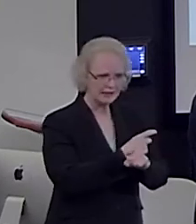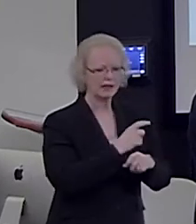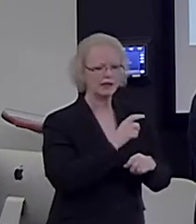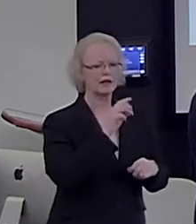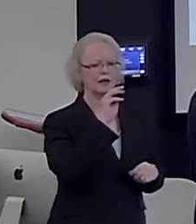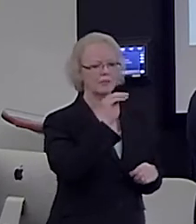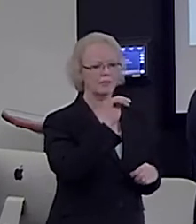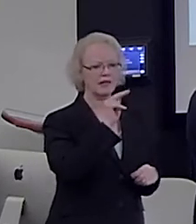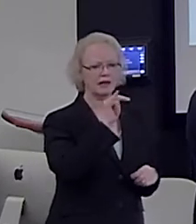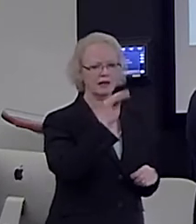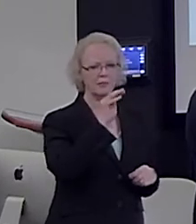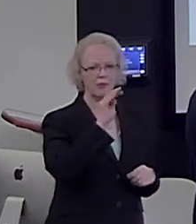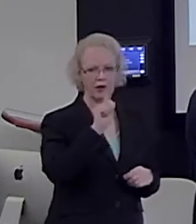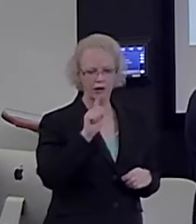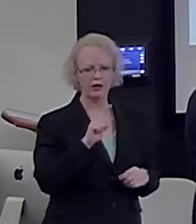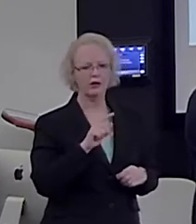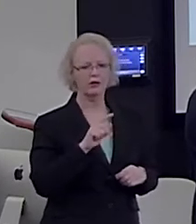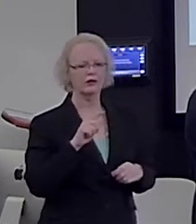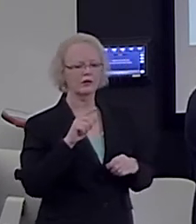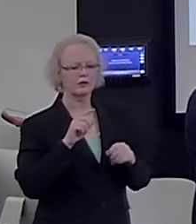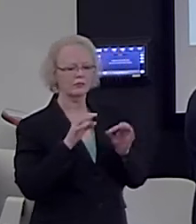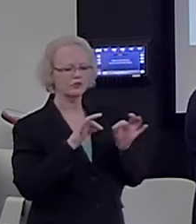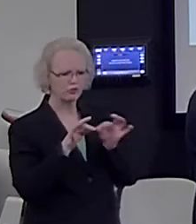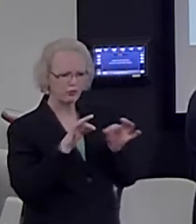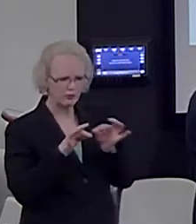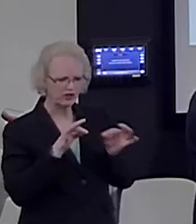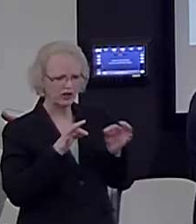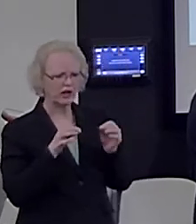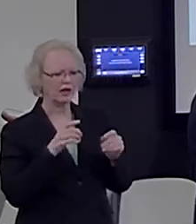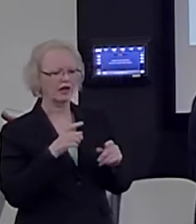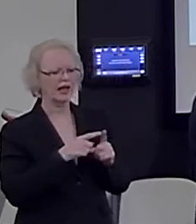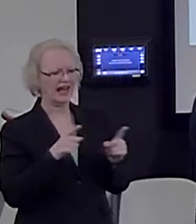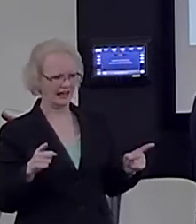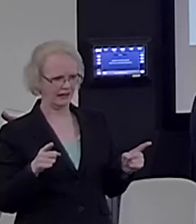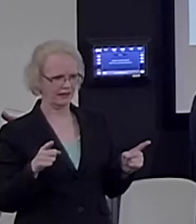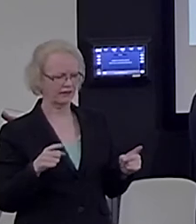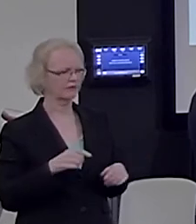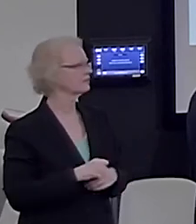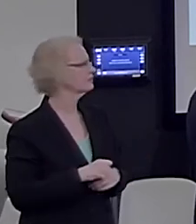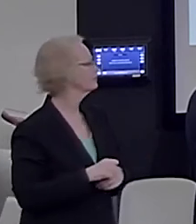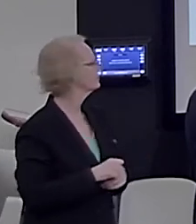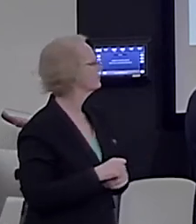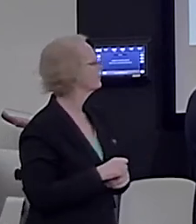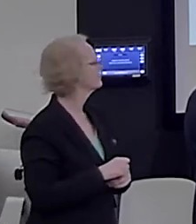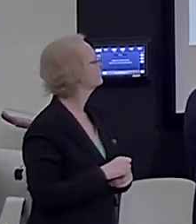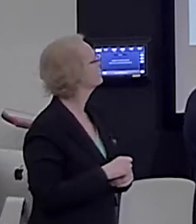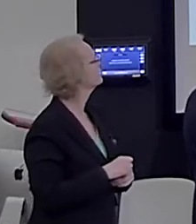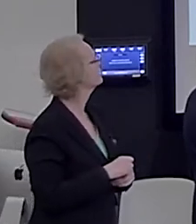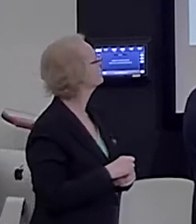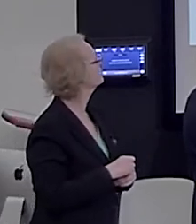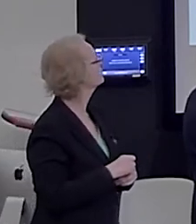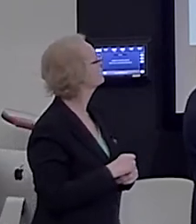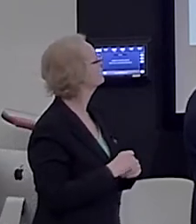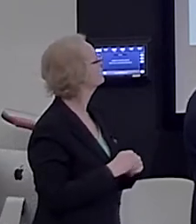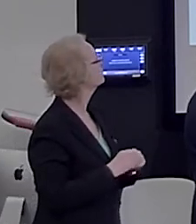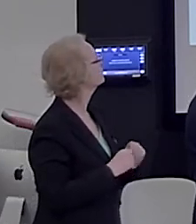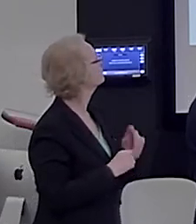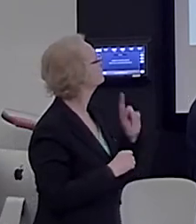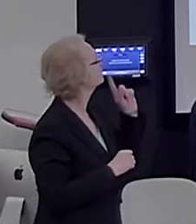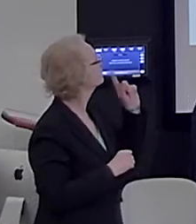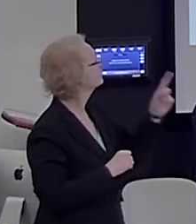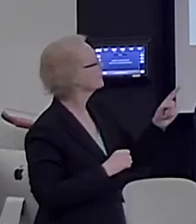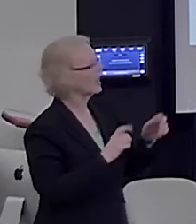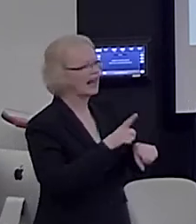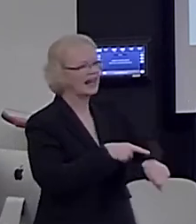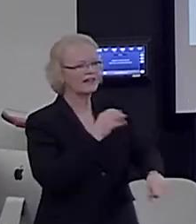length. Minimal description length is also known as Kolmogorov complexity. It is the length of the shortest program that